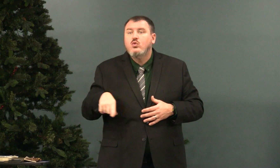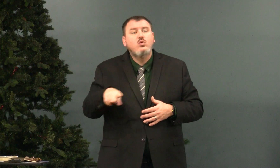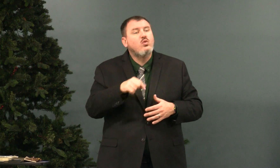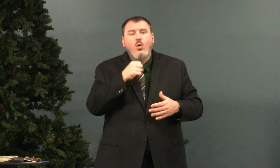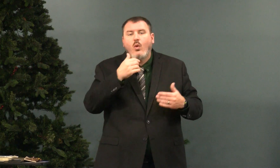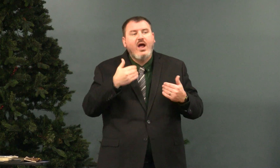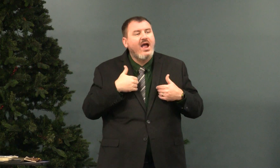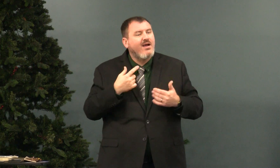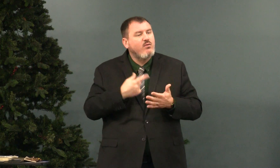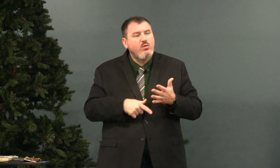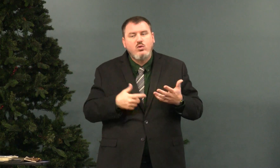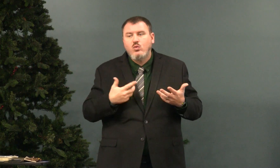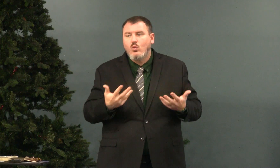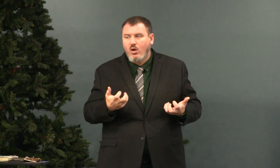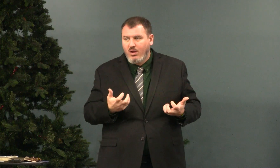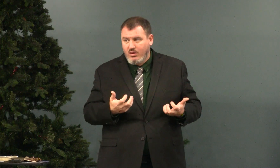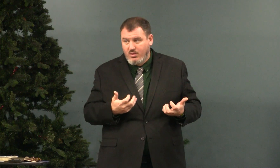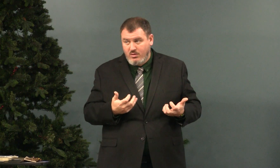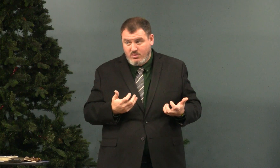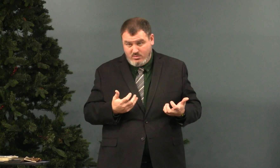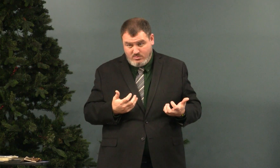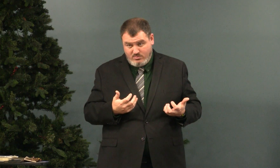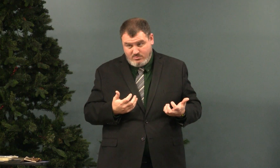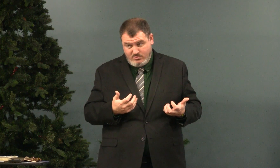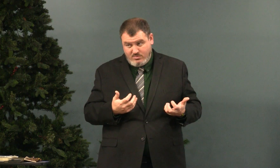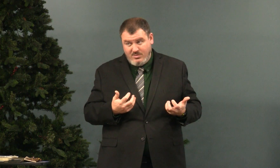Even if you don't have what you want,